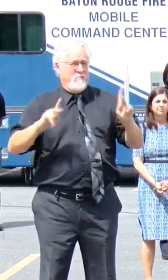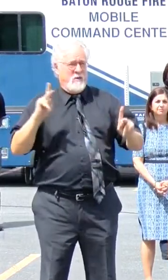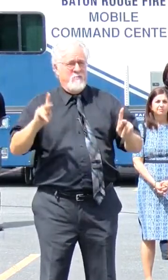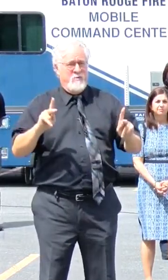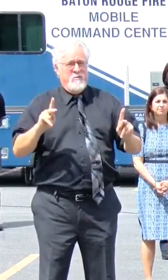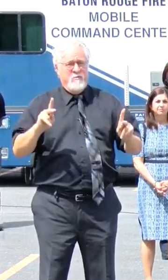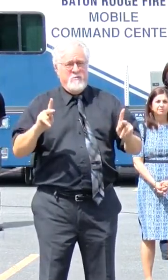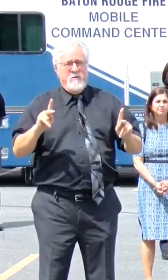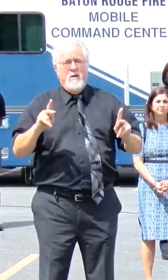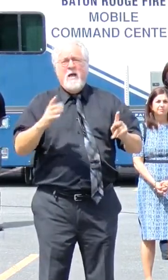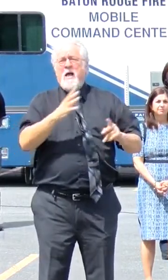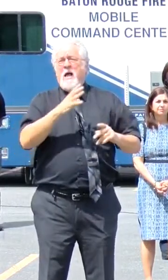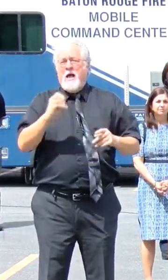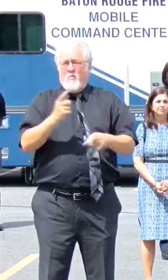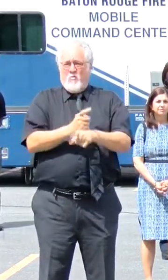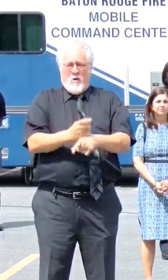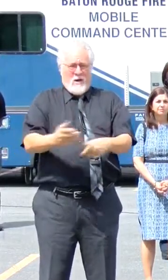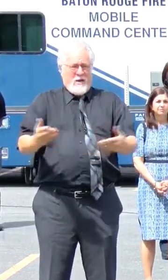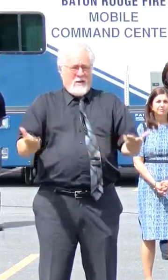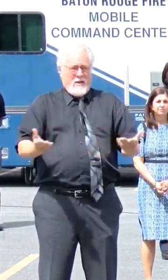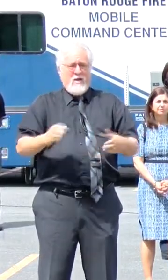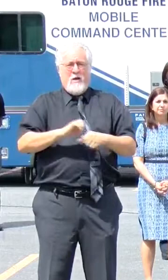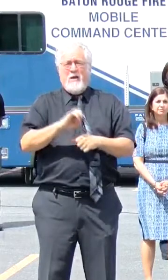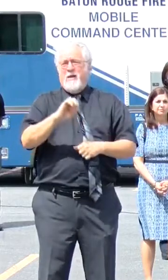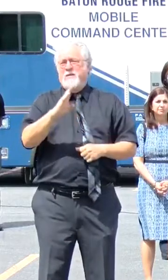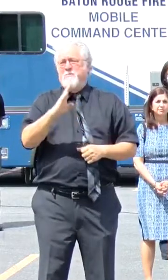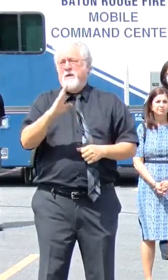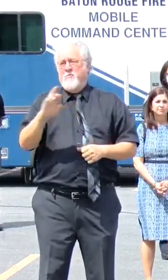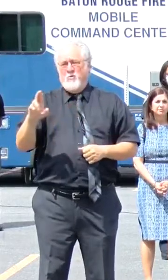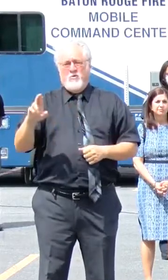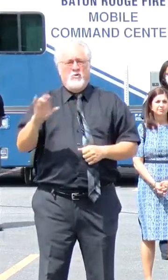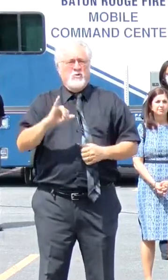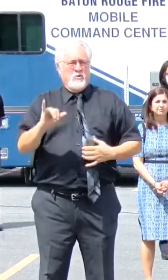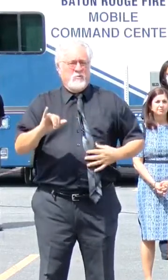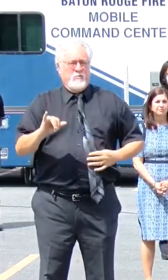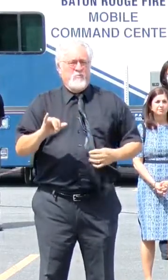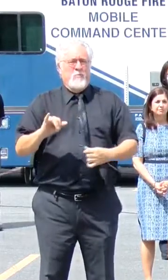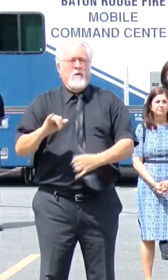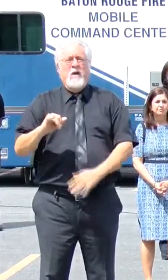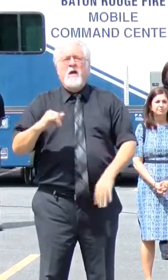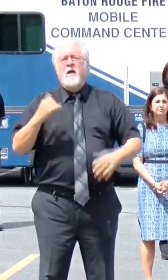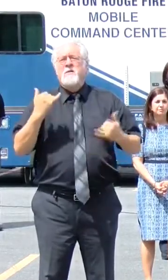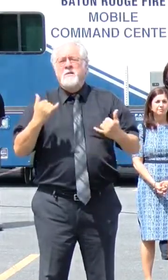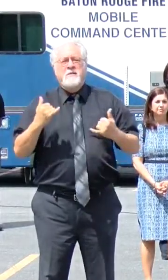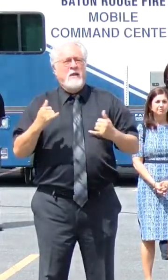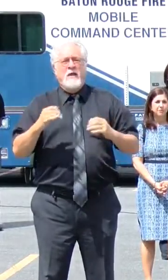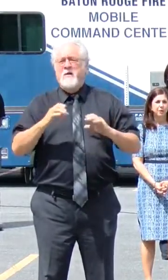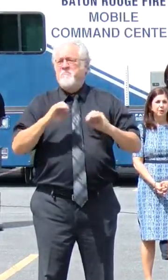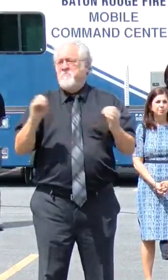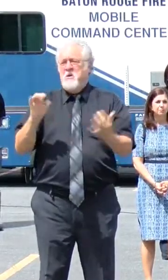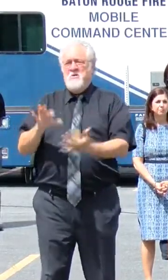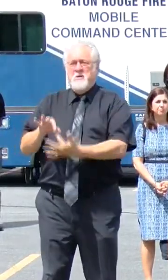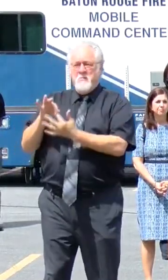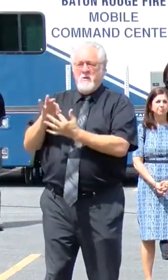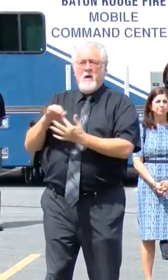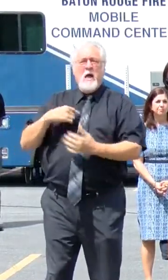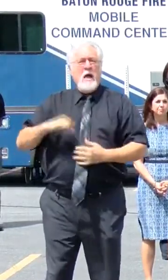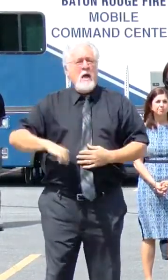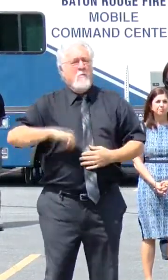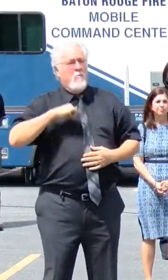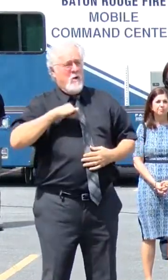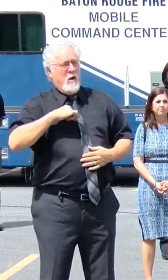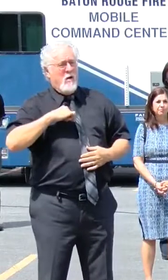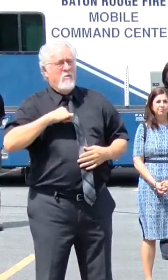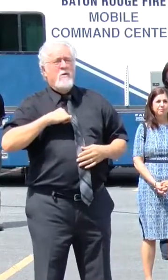on display and right here in East Baton Rouge Parish. Today is no exception to that. I'm so proud to